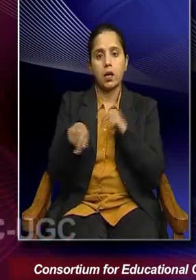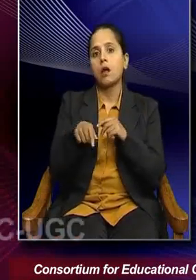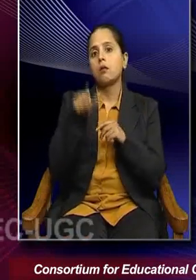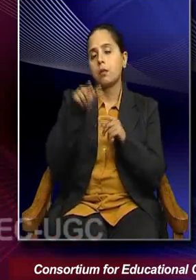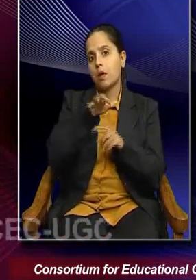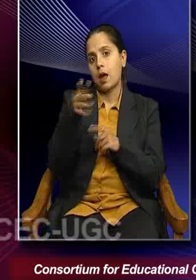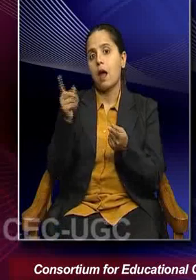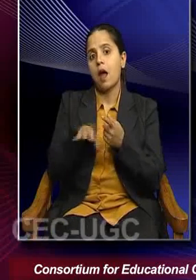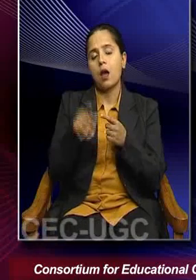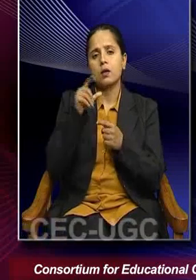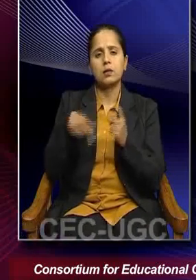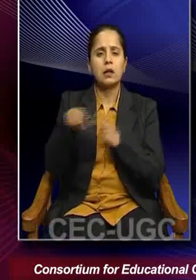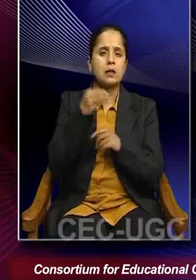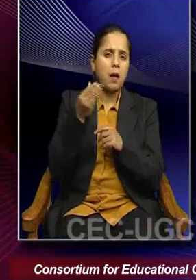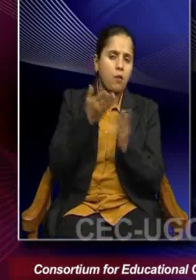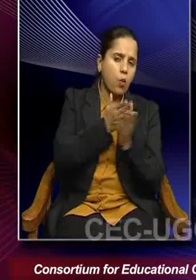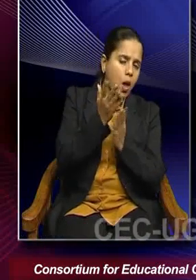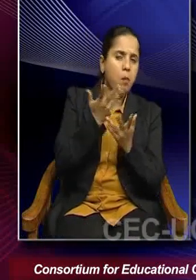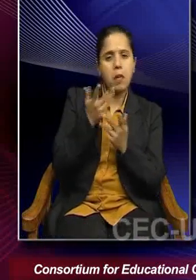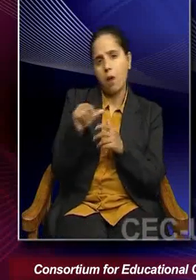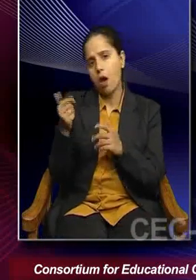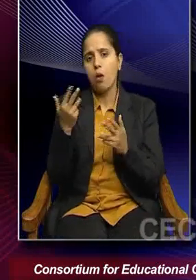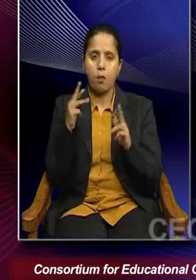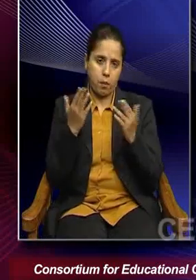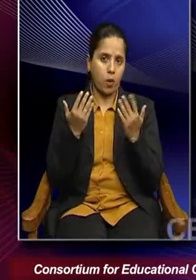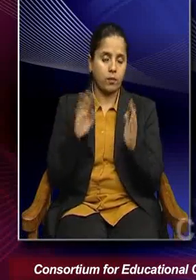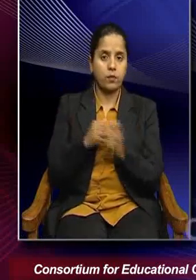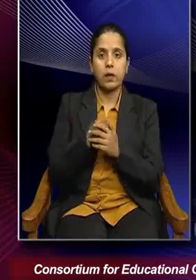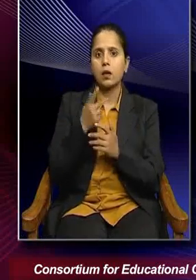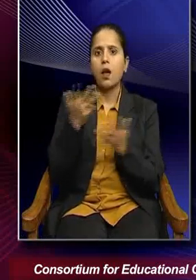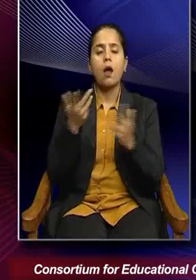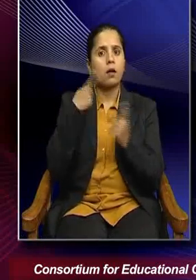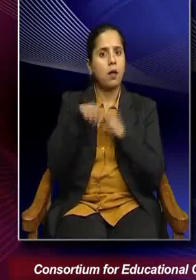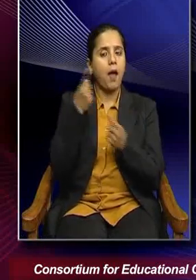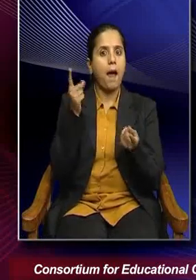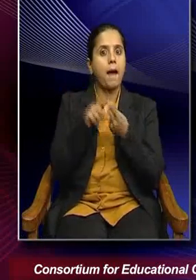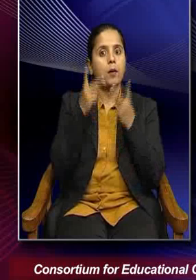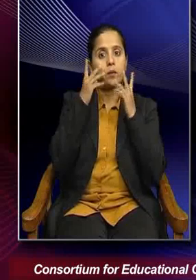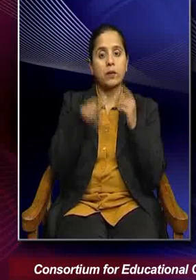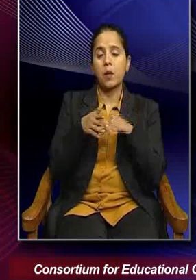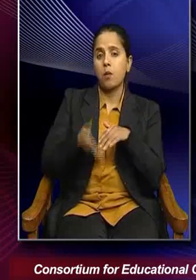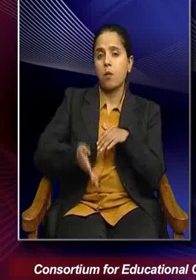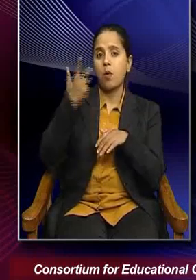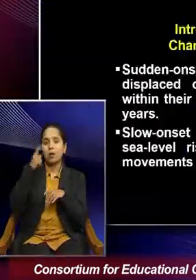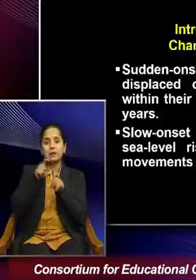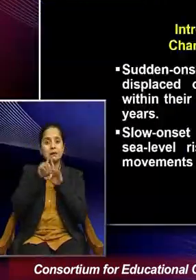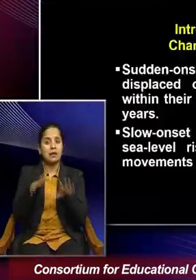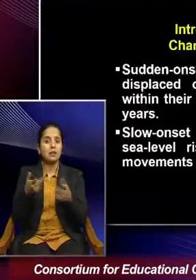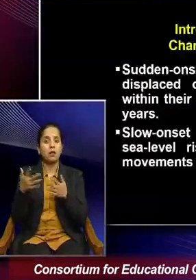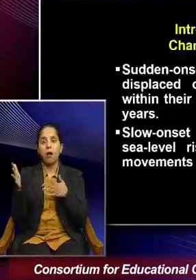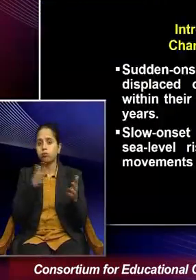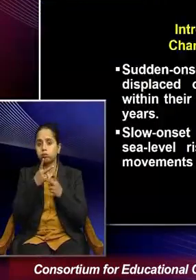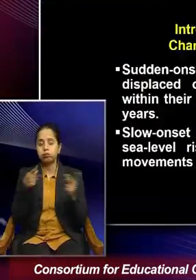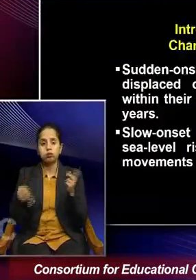movements in some way or other. So, if you look at the sudden onset, know, extreme weather events tend to